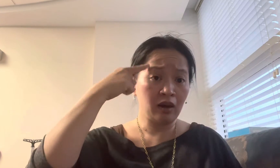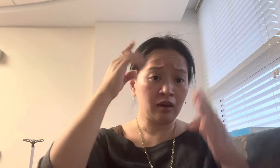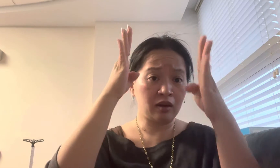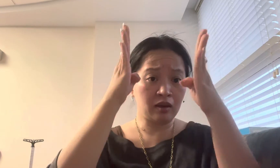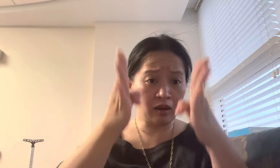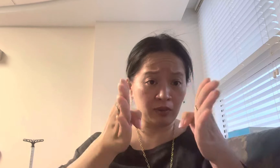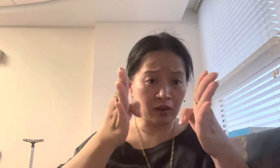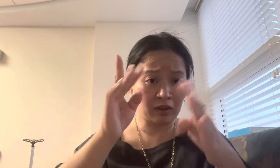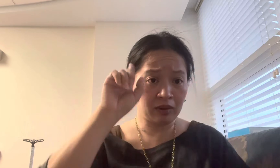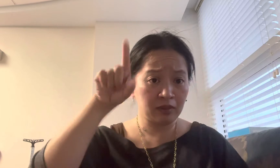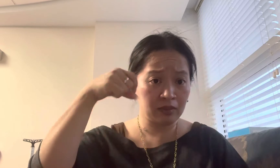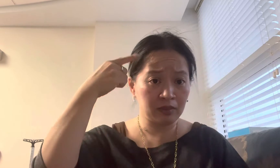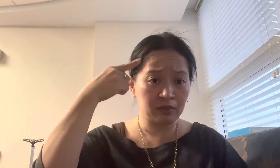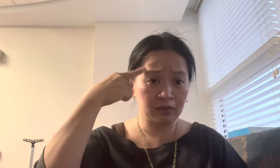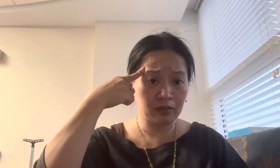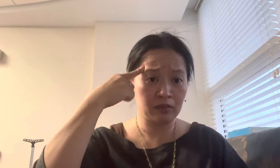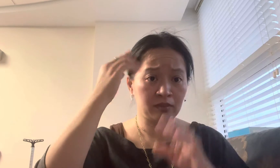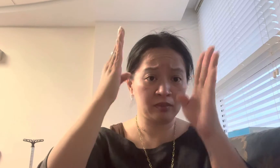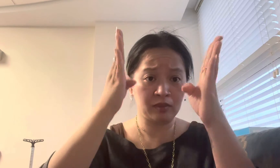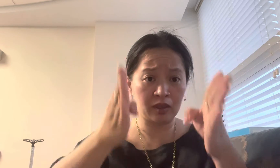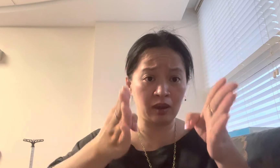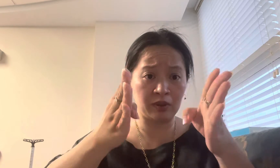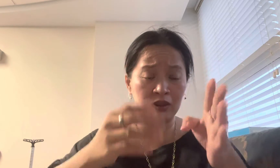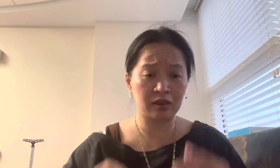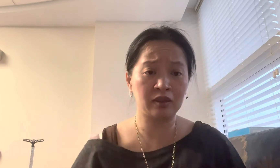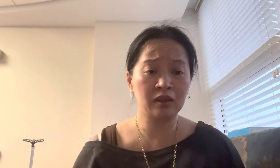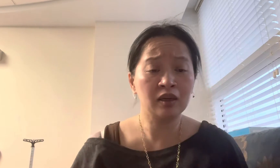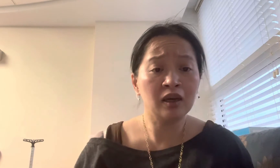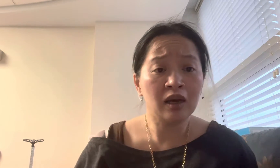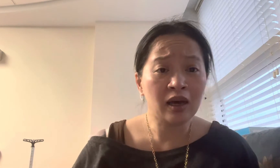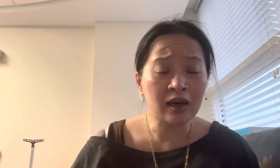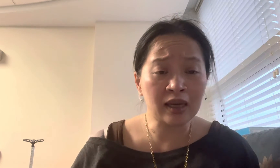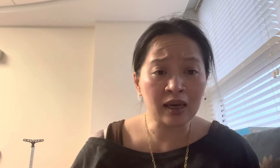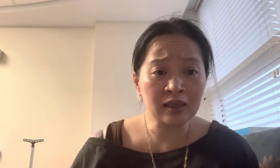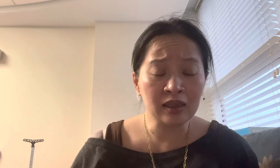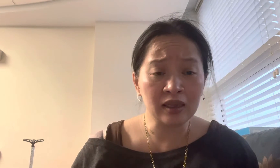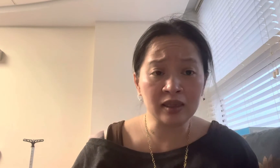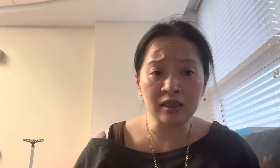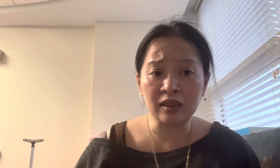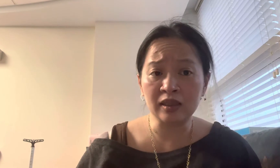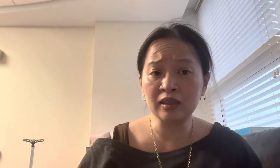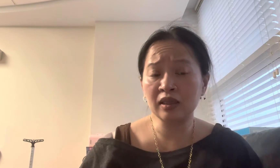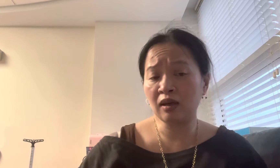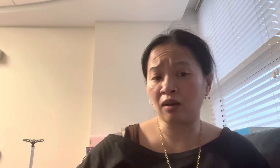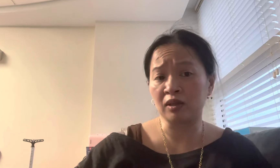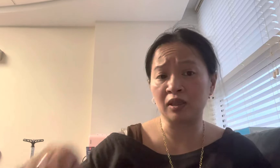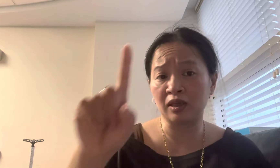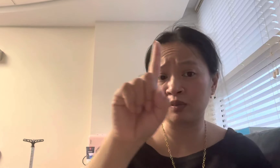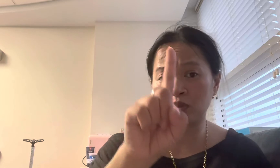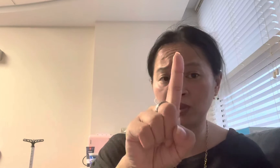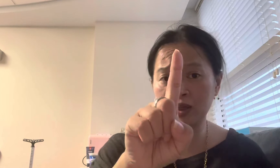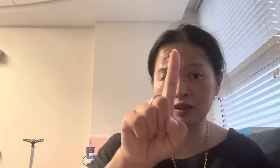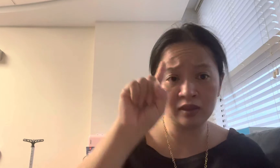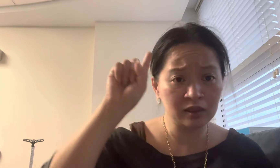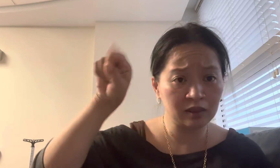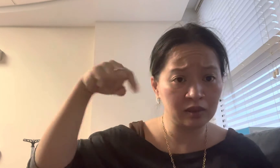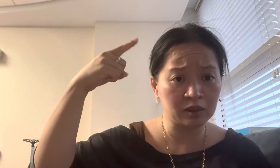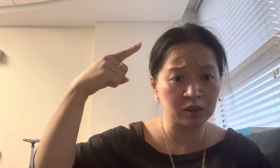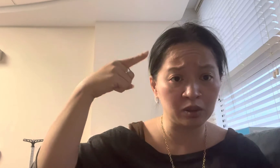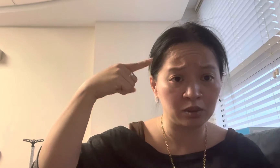Governor. Governor. Again, it is alternate number one, circle,